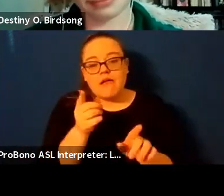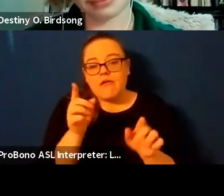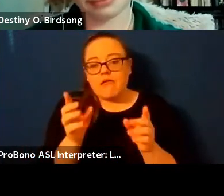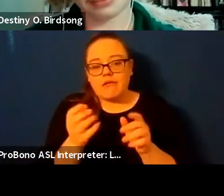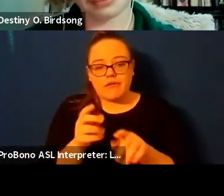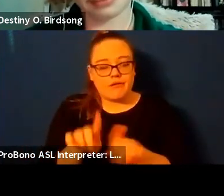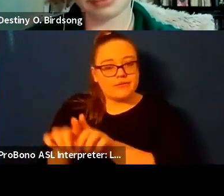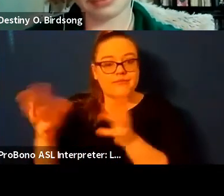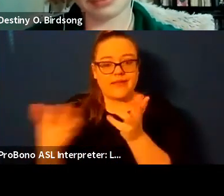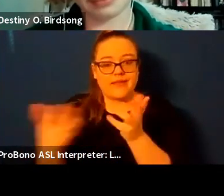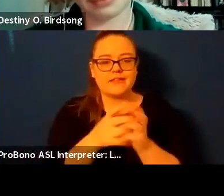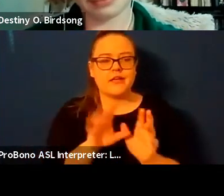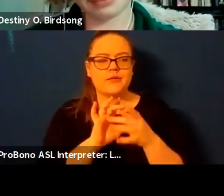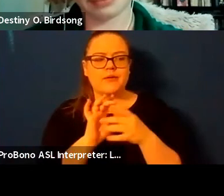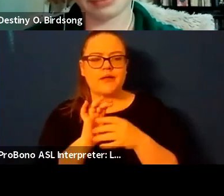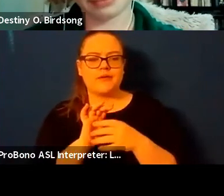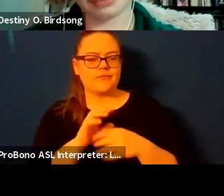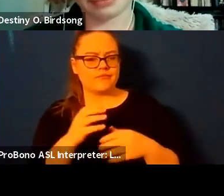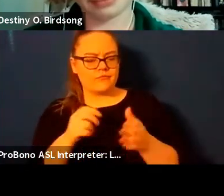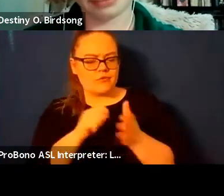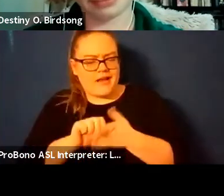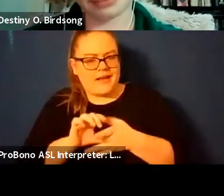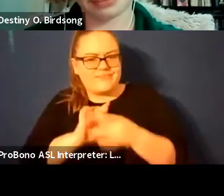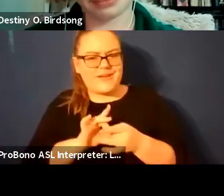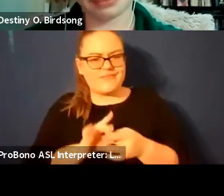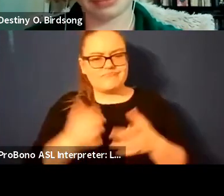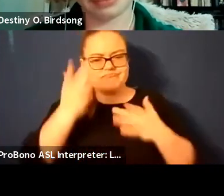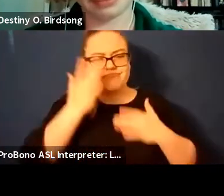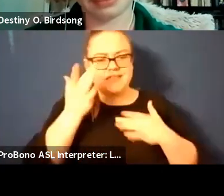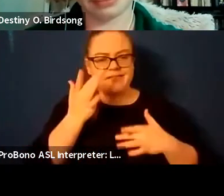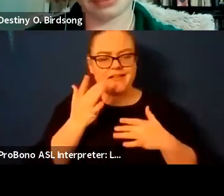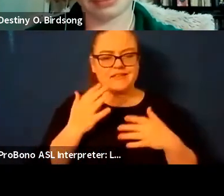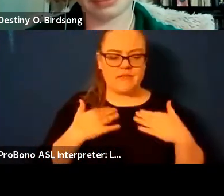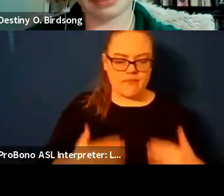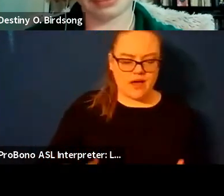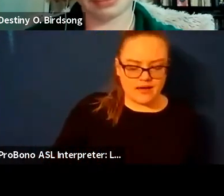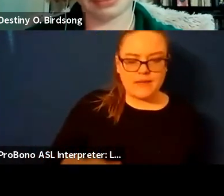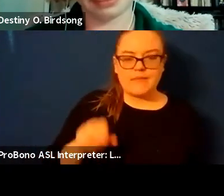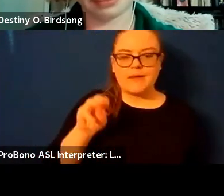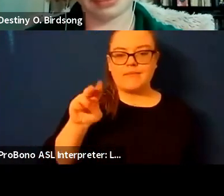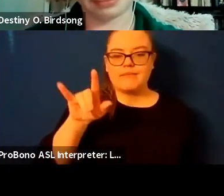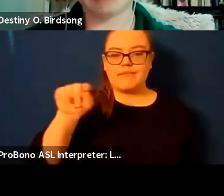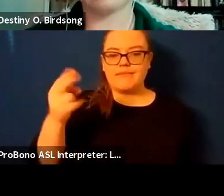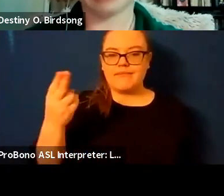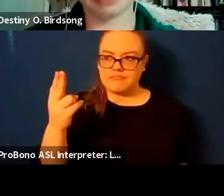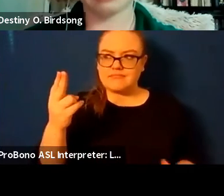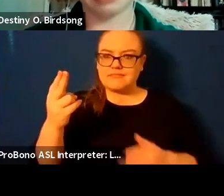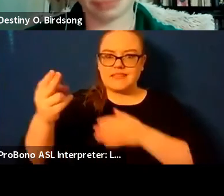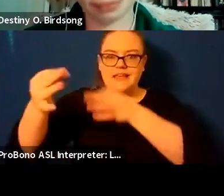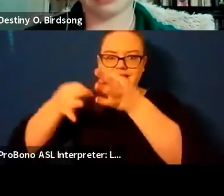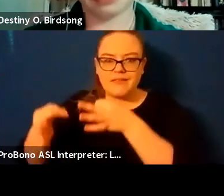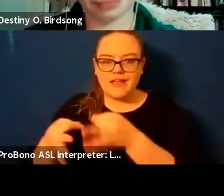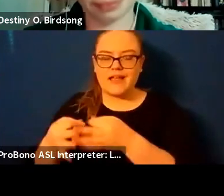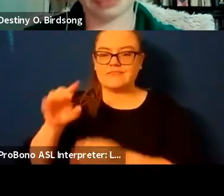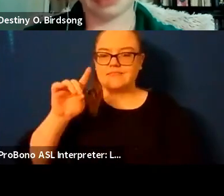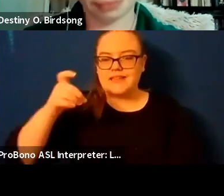um illness and the body is that myth is inherently about diagnosis and explanation right myth is